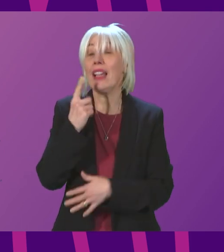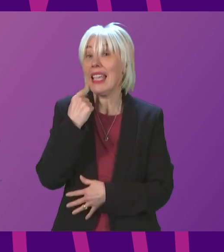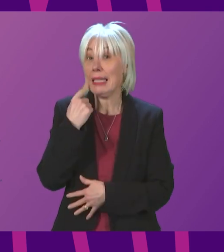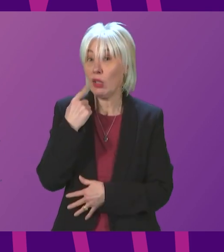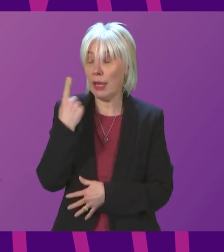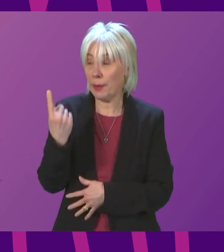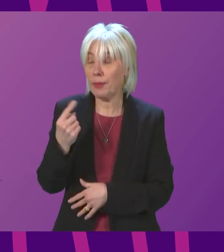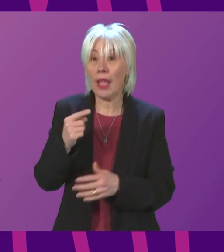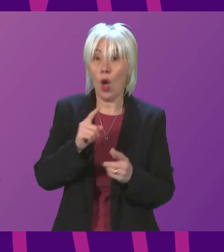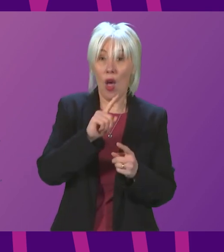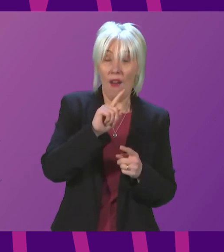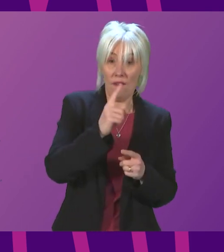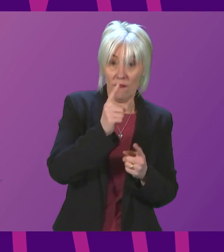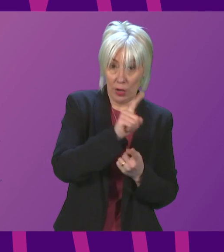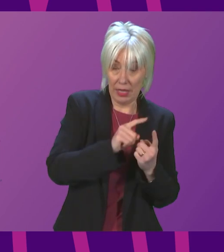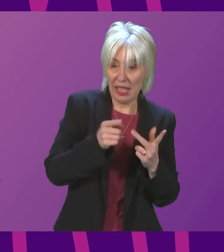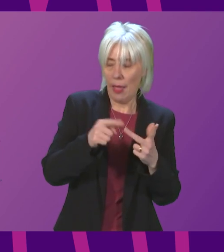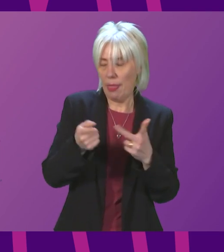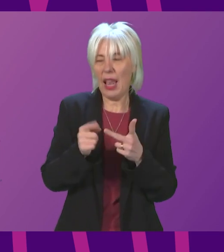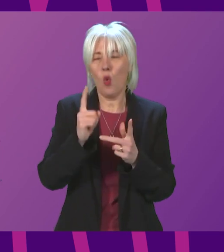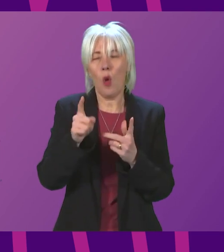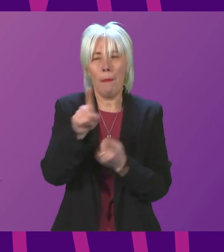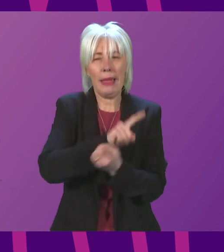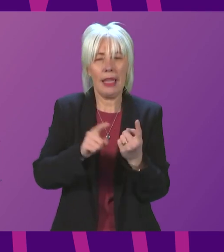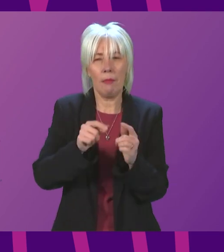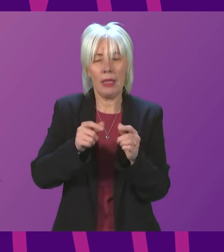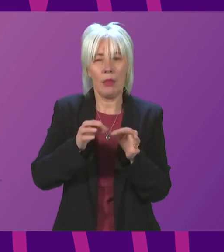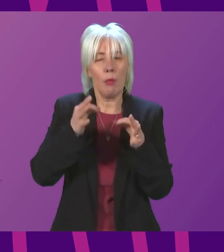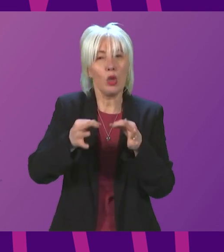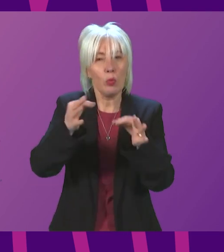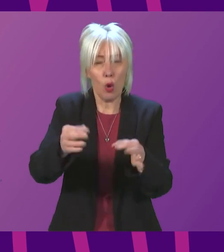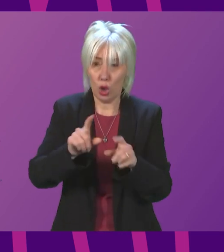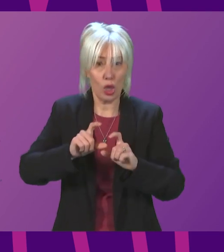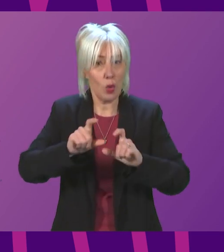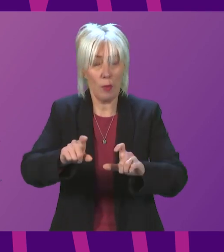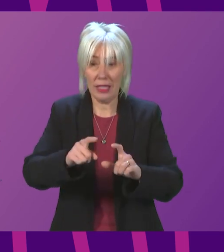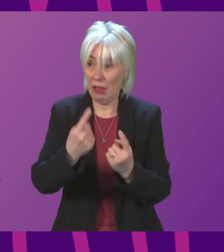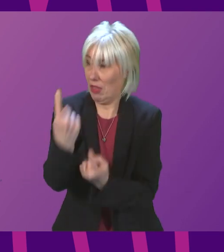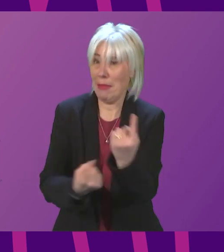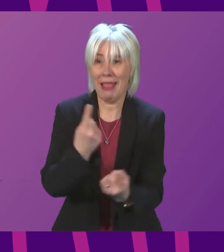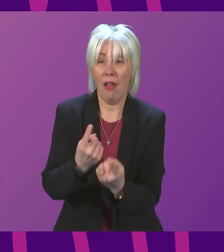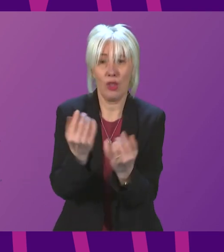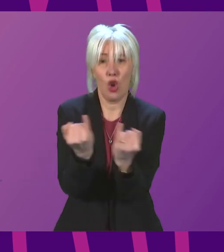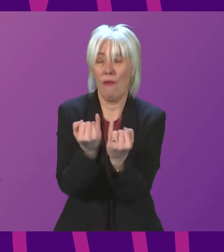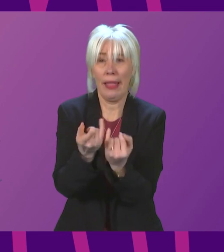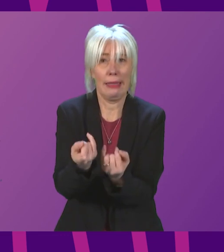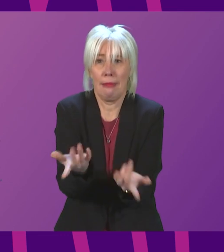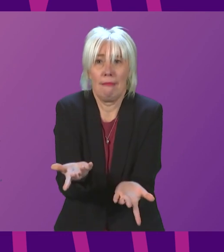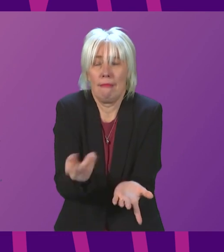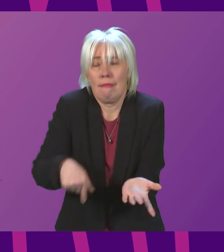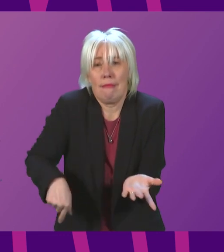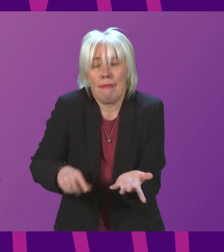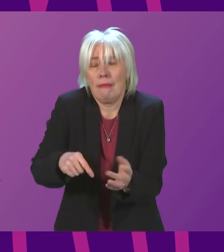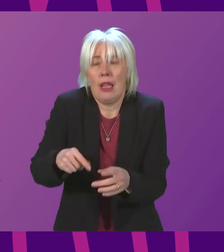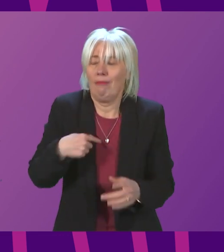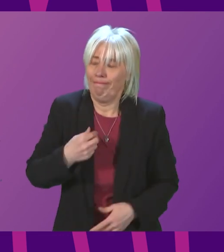UK Cabinet meeting was postponed because they were still having conflict amongst themselves. Now, I deeply